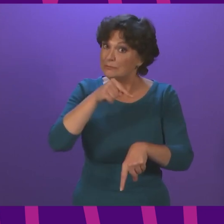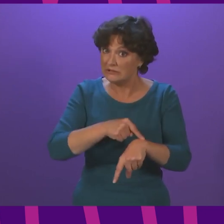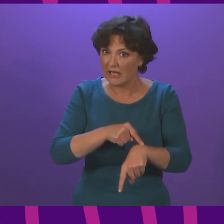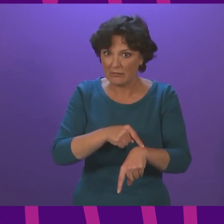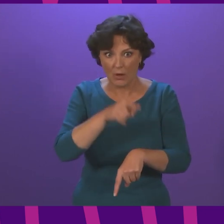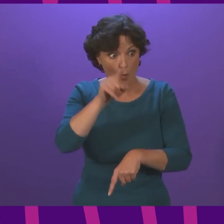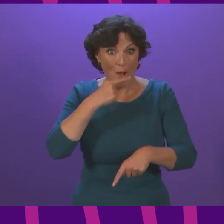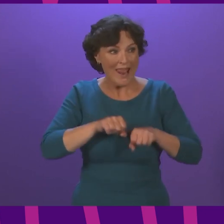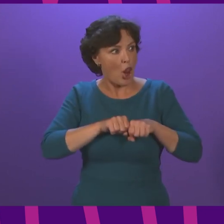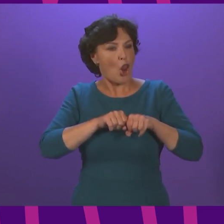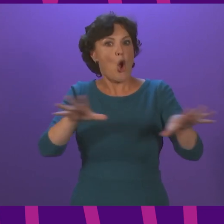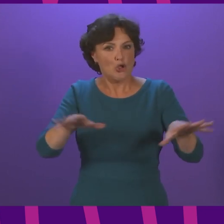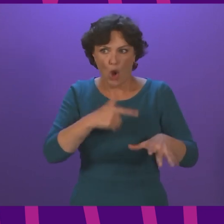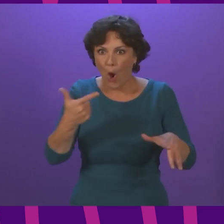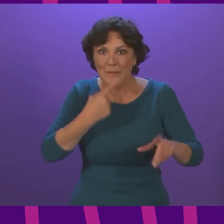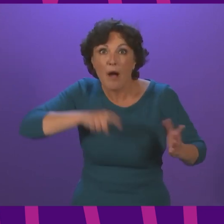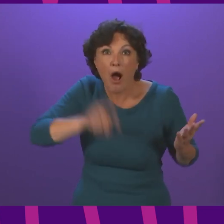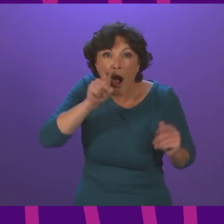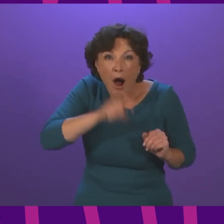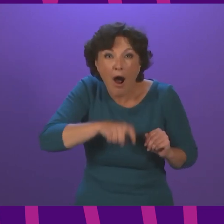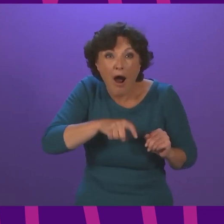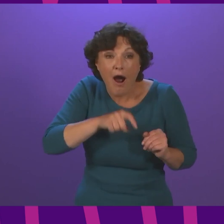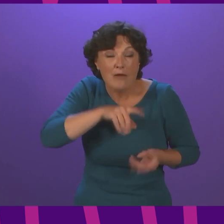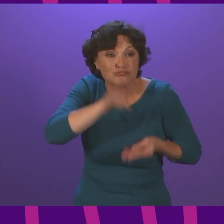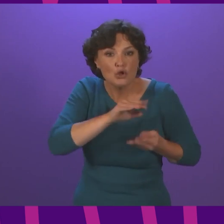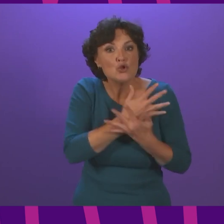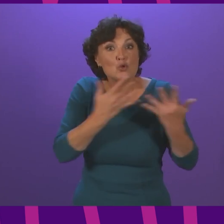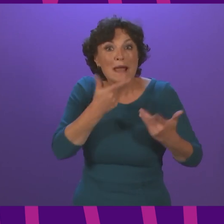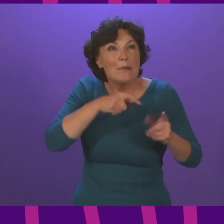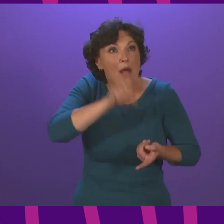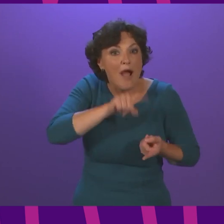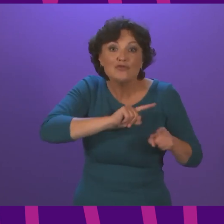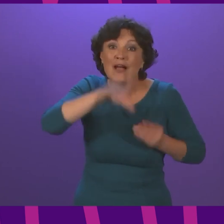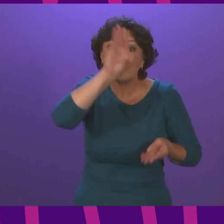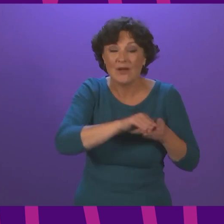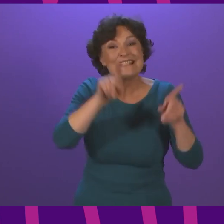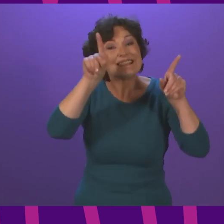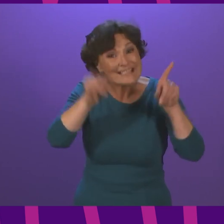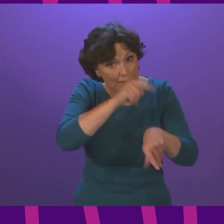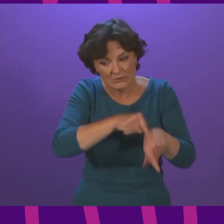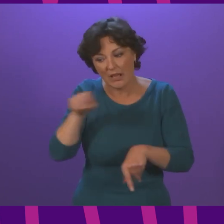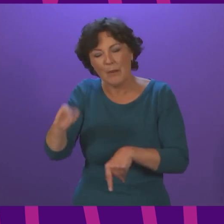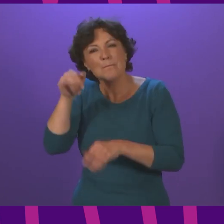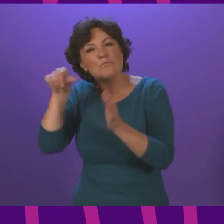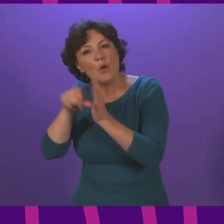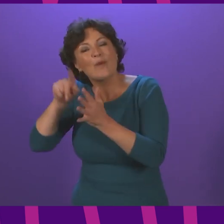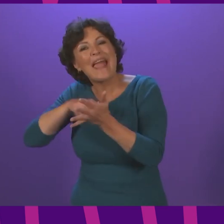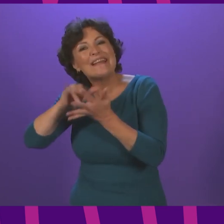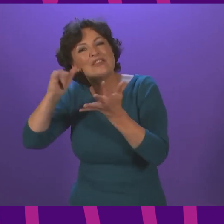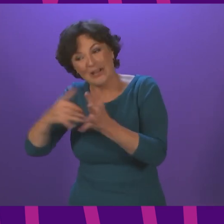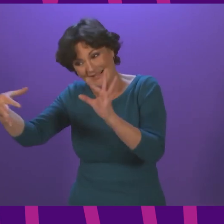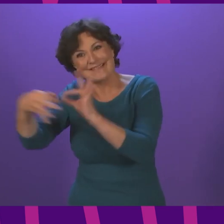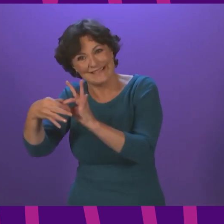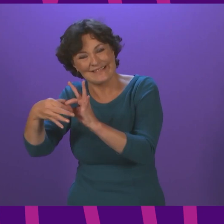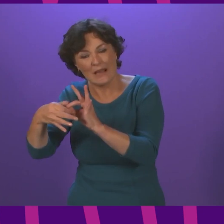the launch of the app combined with an error in one part of the NHS system meant that information wasn't being sent quickly enough